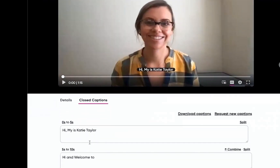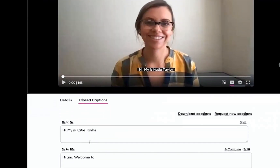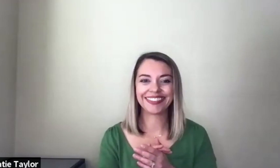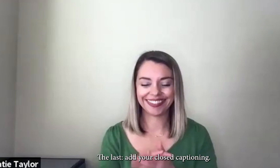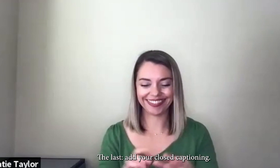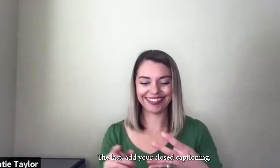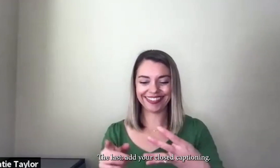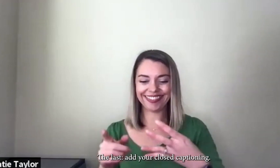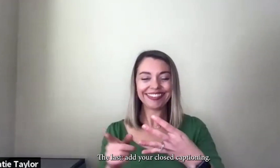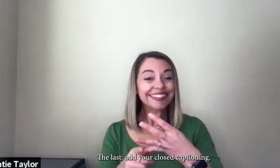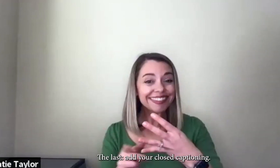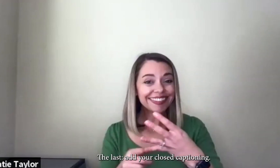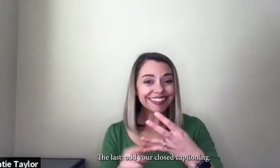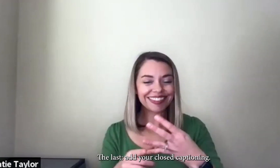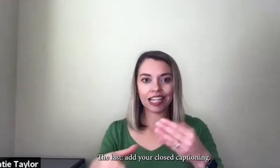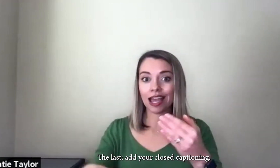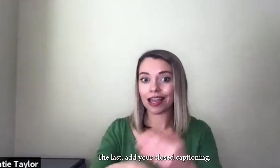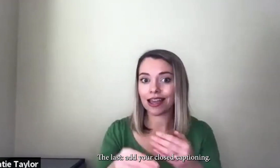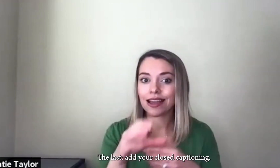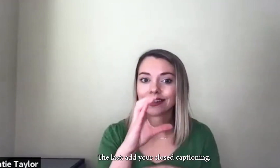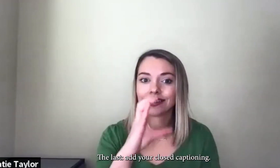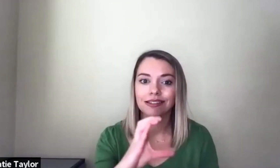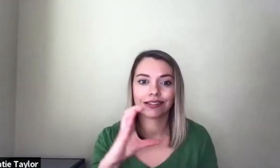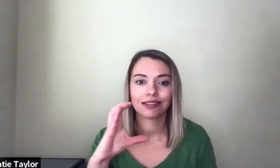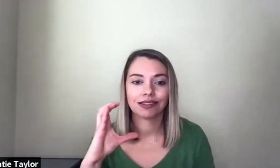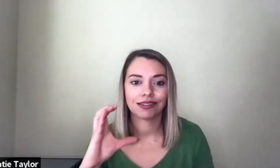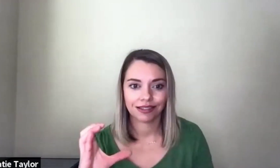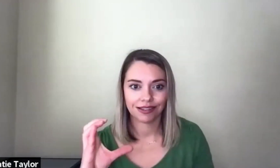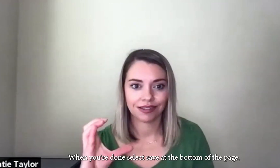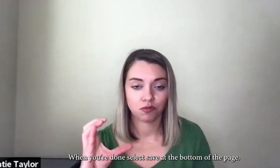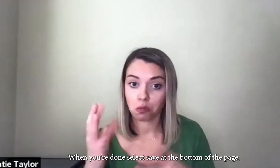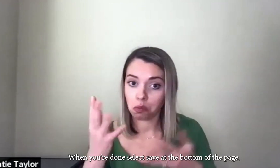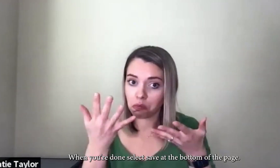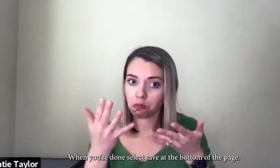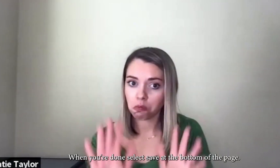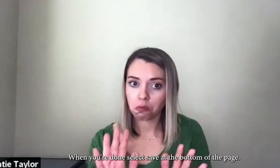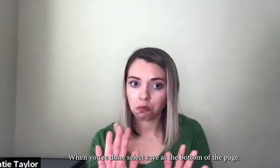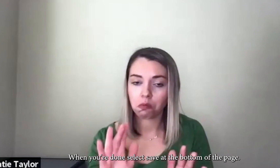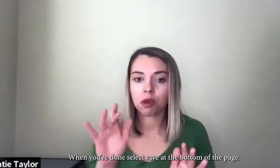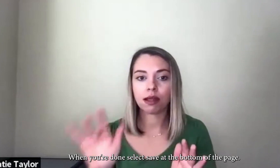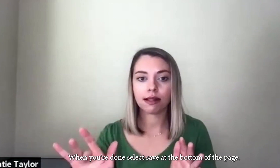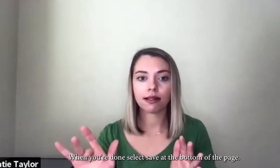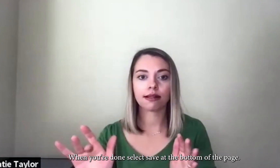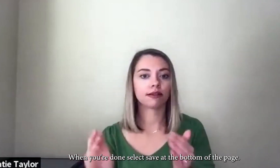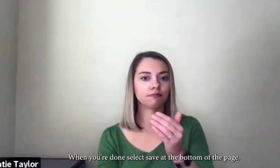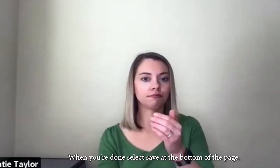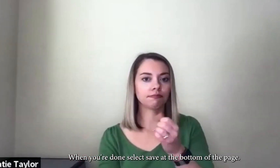The last, add your closed captioning. When you're done, select save at the bottom of the page.